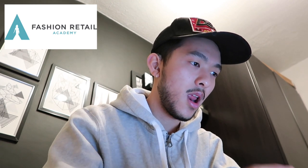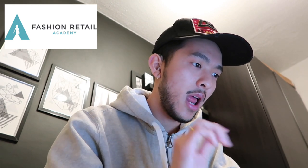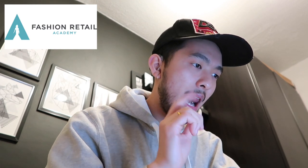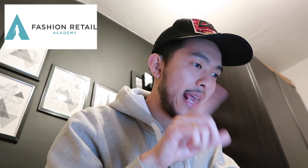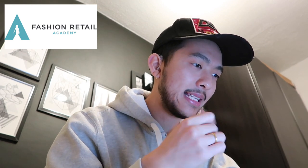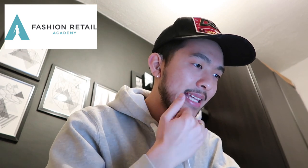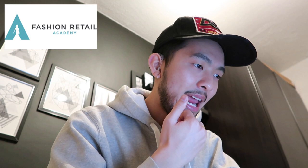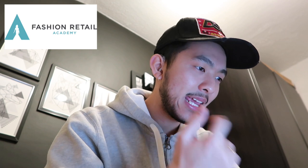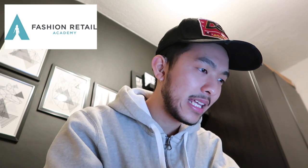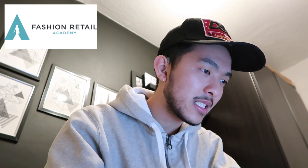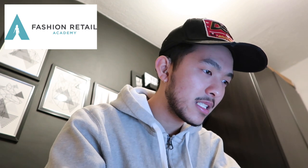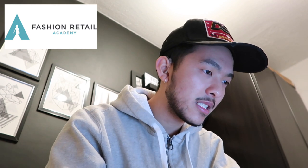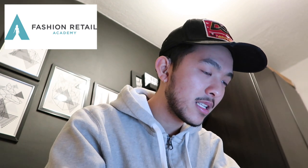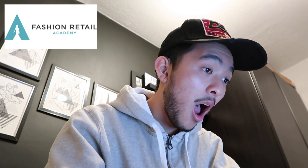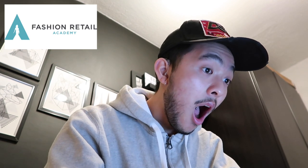And the game is...